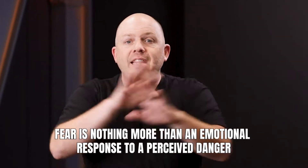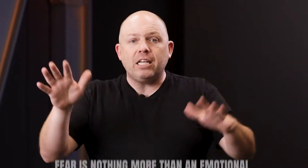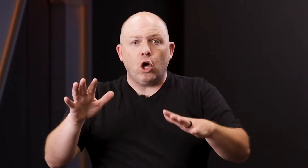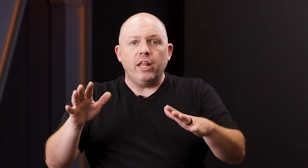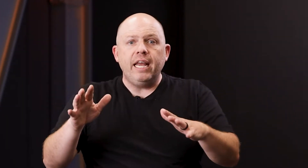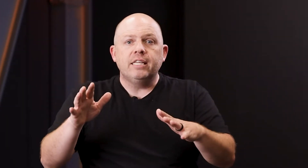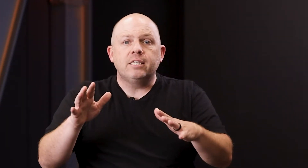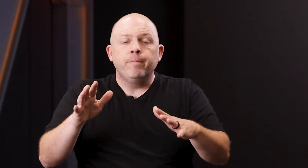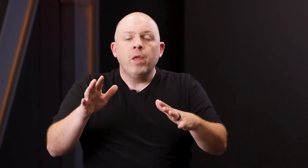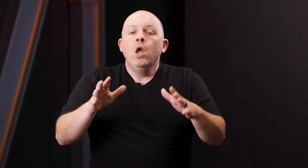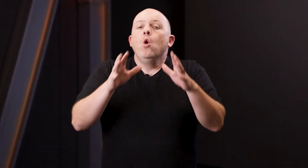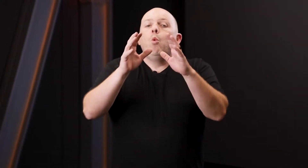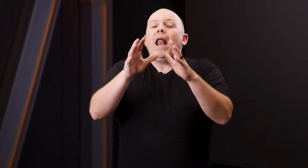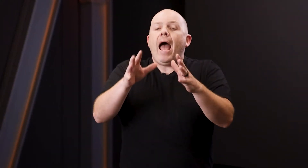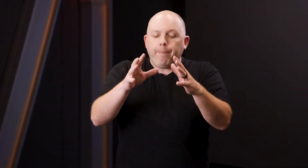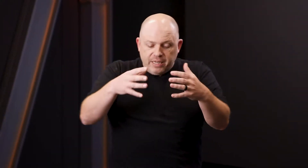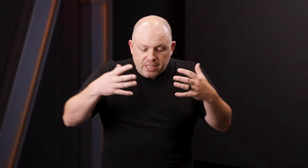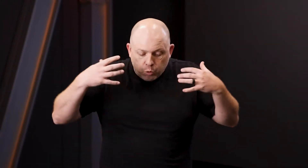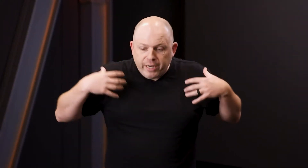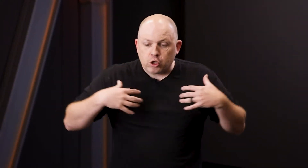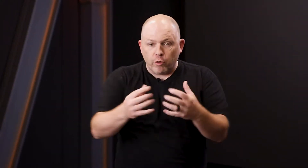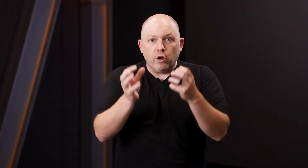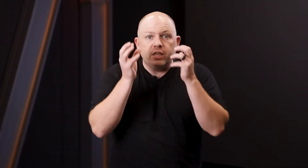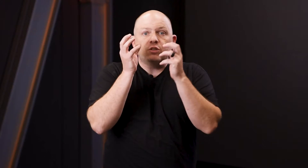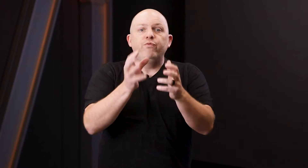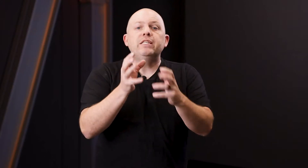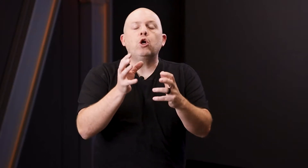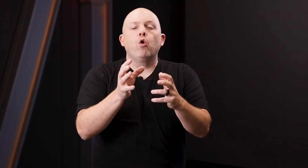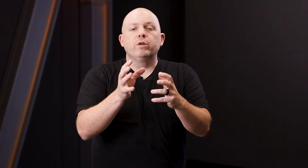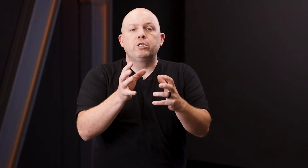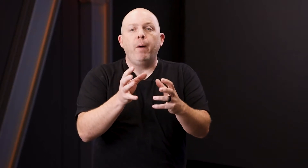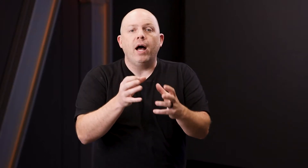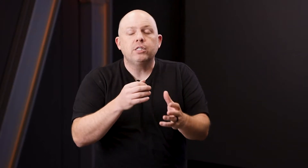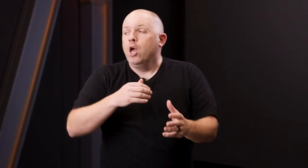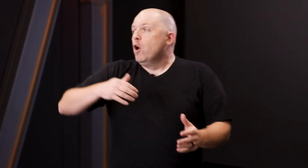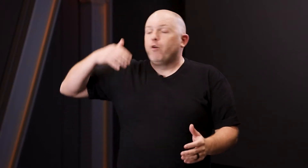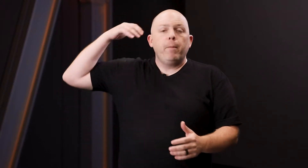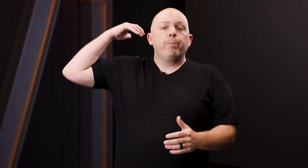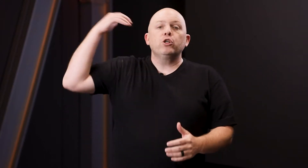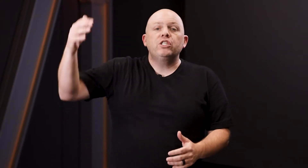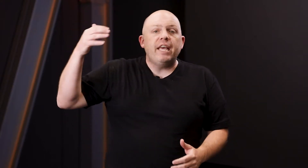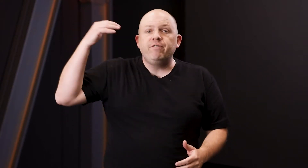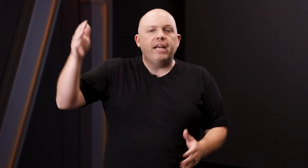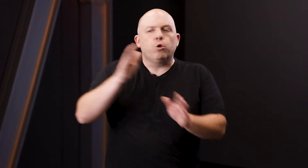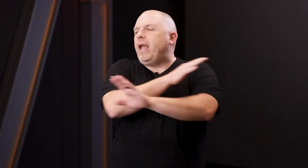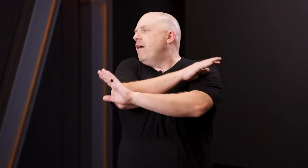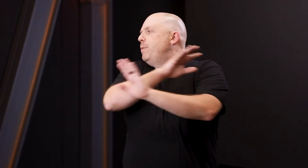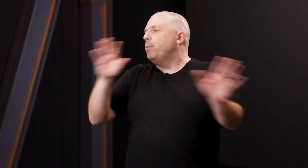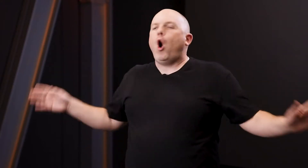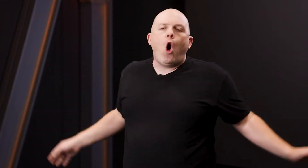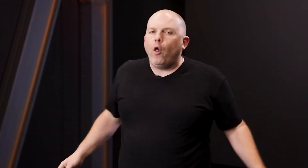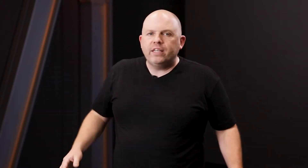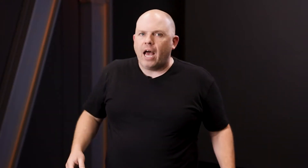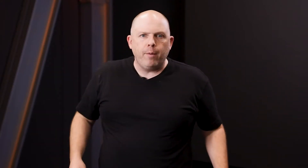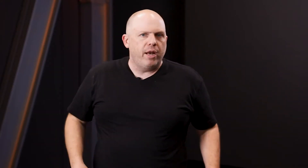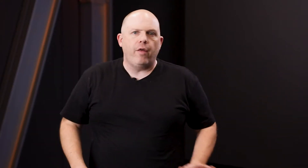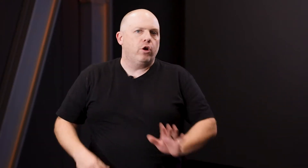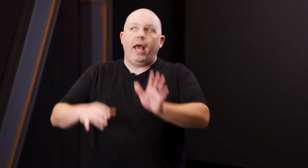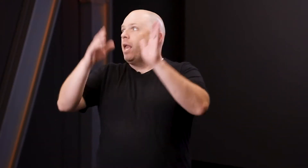That's all it is. What happens is we trigger this physical response from a perceived danger. We have people all the time right now. They're like,